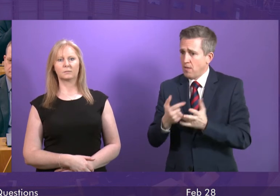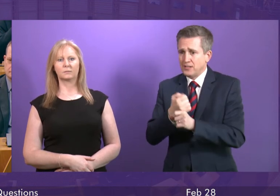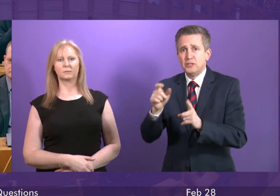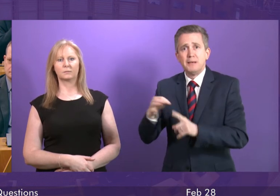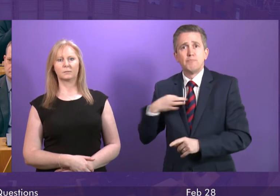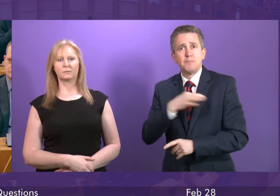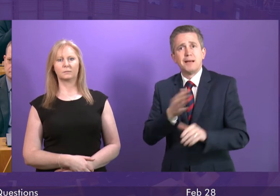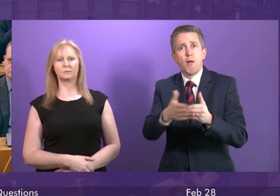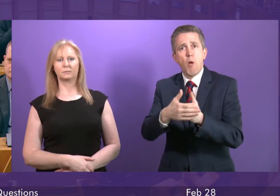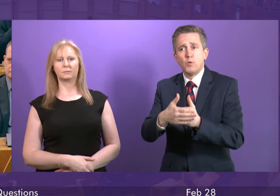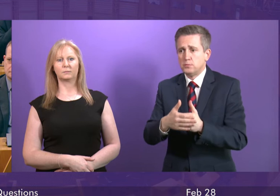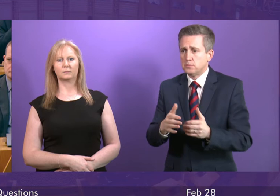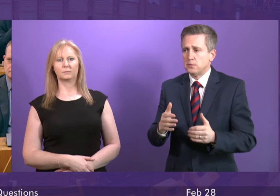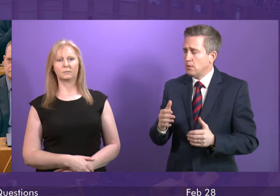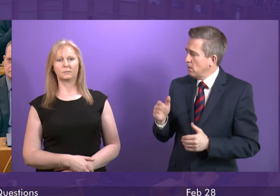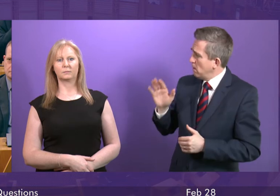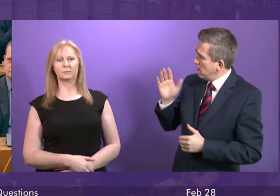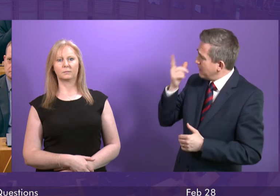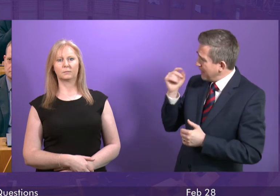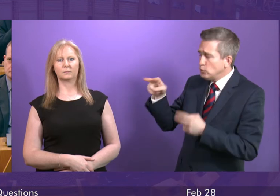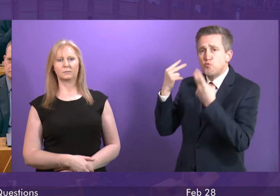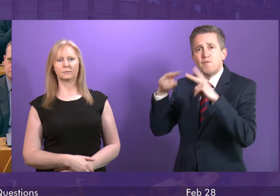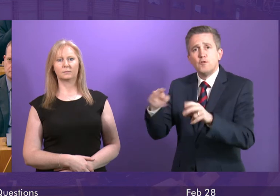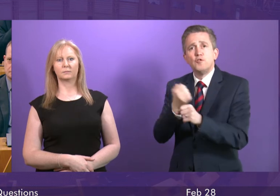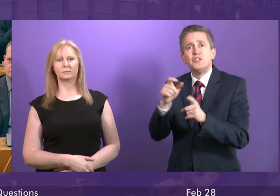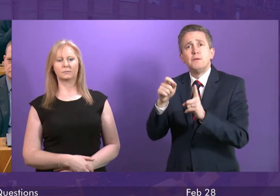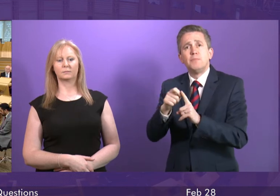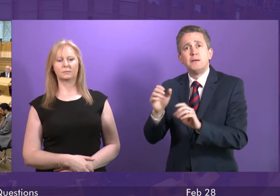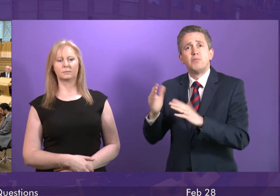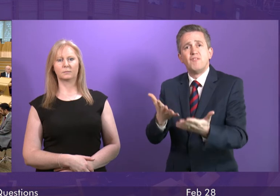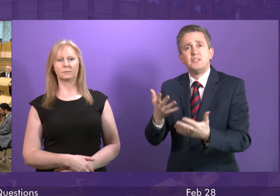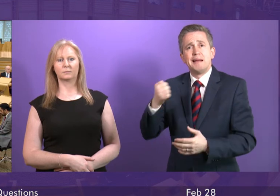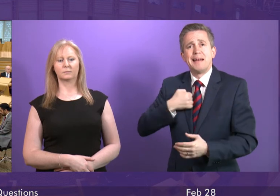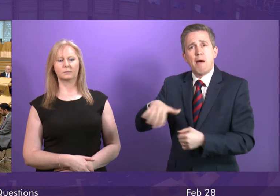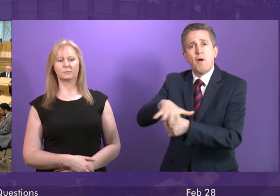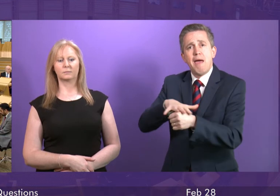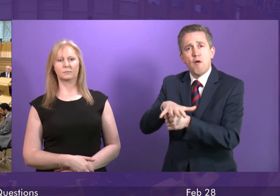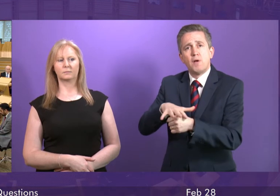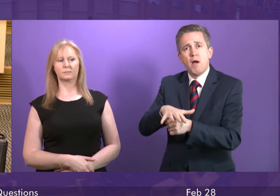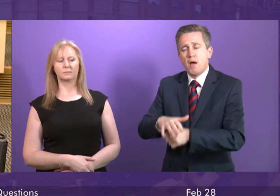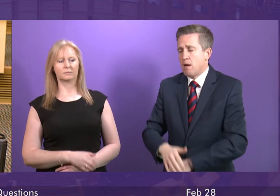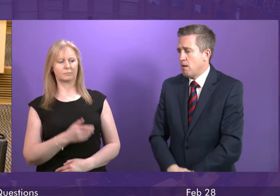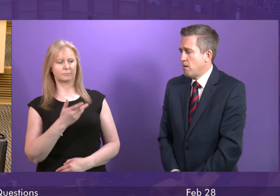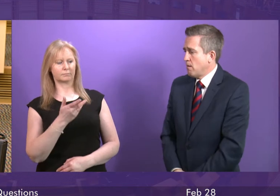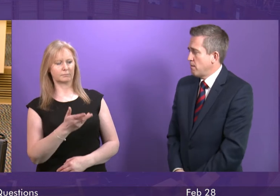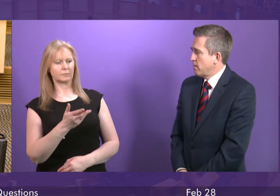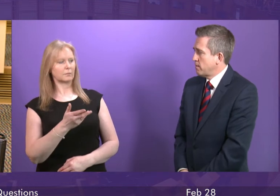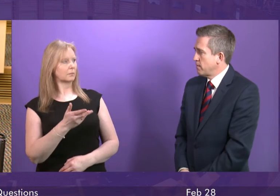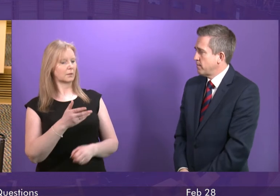will the Scottish Government commit to reviewing GP provision in Upper Annandale? In terms of the particular local issue, I will ask the Health Secretary